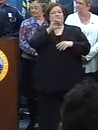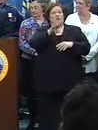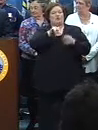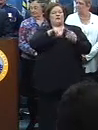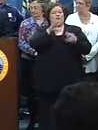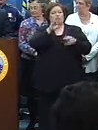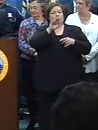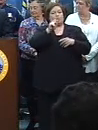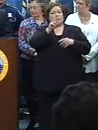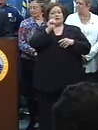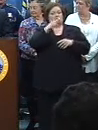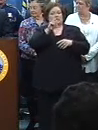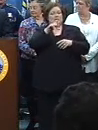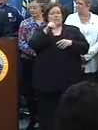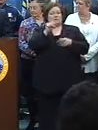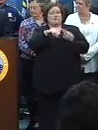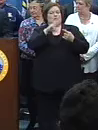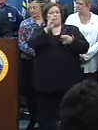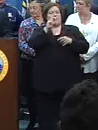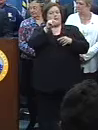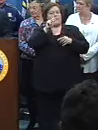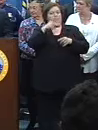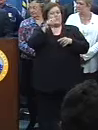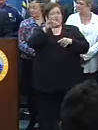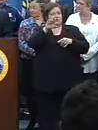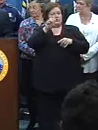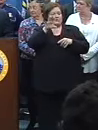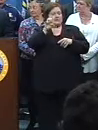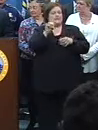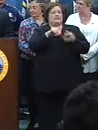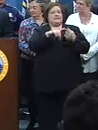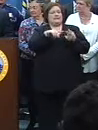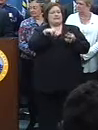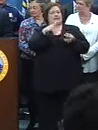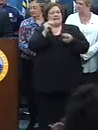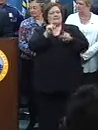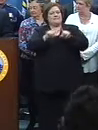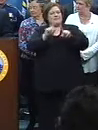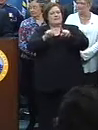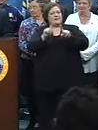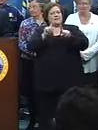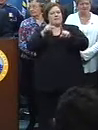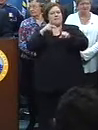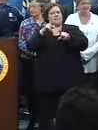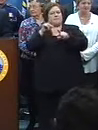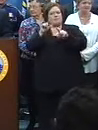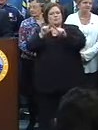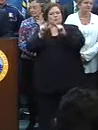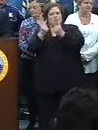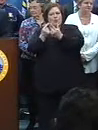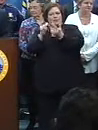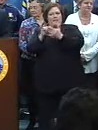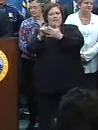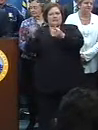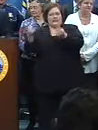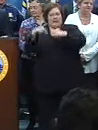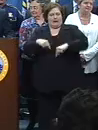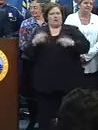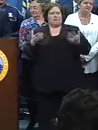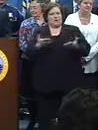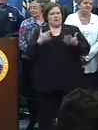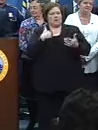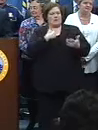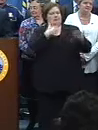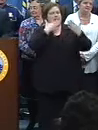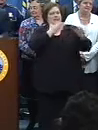David Morse, Wendell Pierce, and, of course, Andy Garcia had so much fun that he came back this year again. So we're